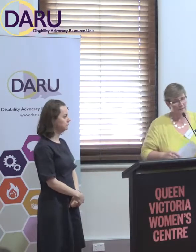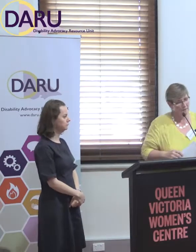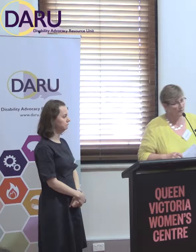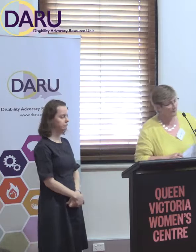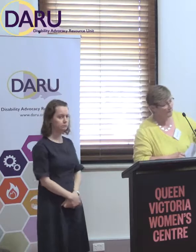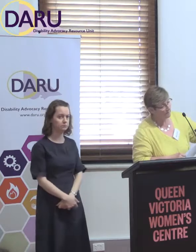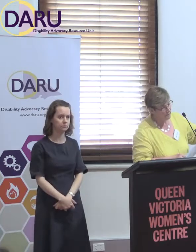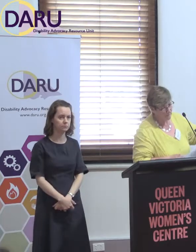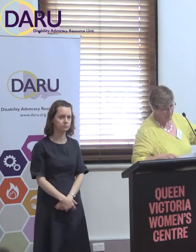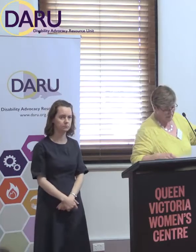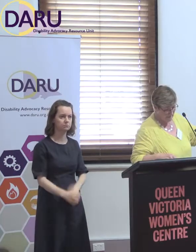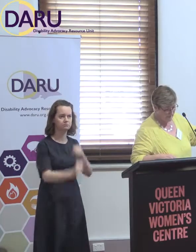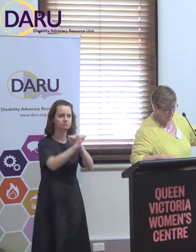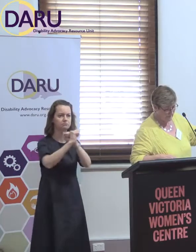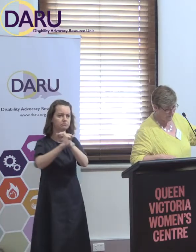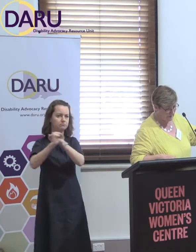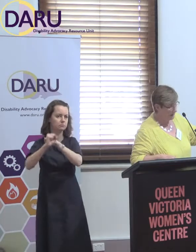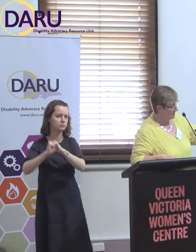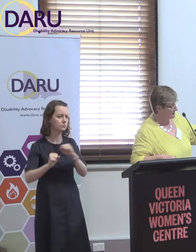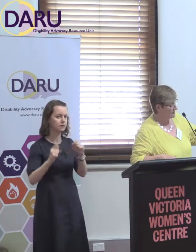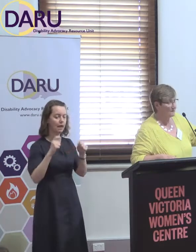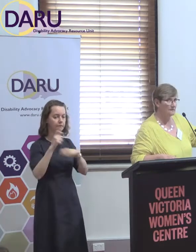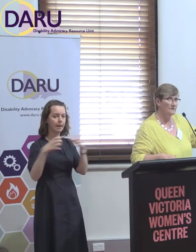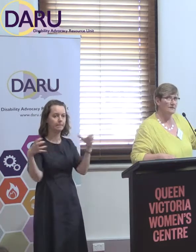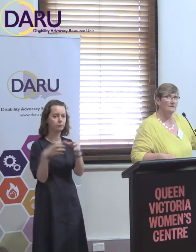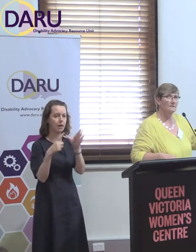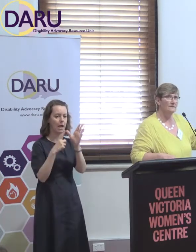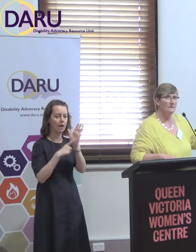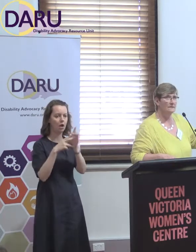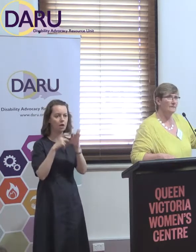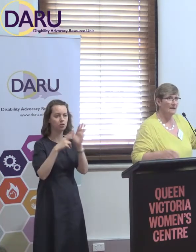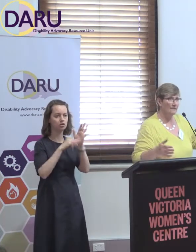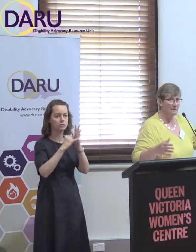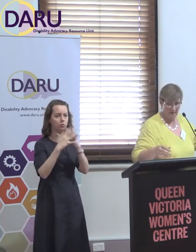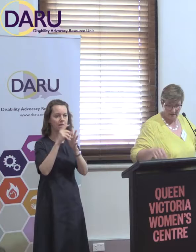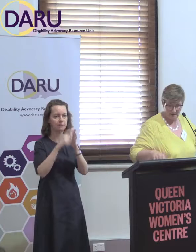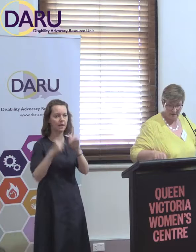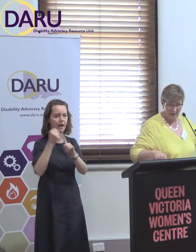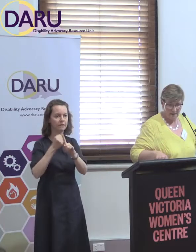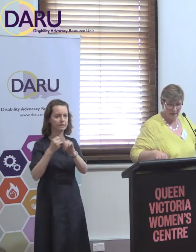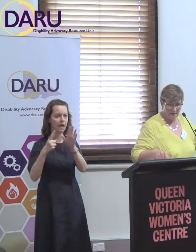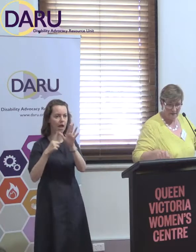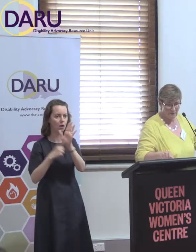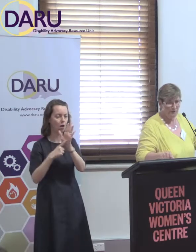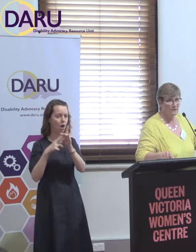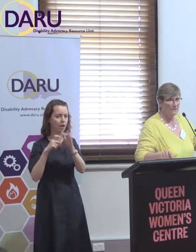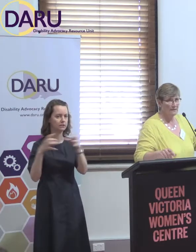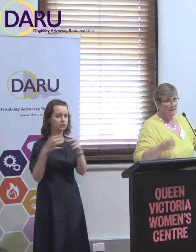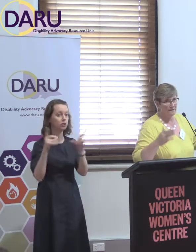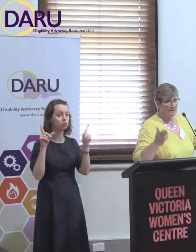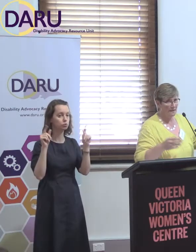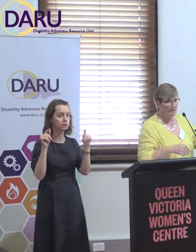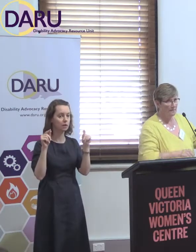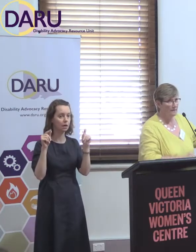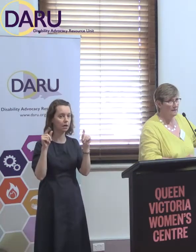So, they've got, they've formed an alliance, the New South Wales Disability Advocacy Alliance. They're on Twitter